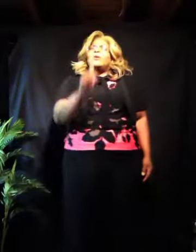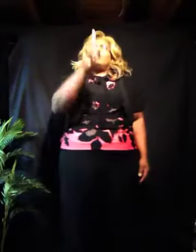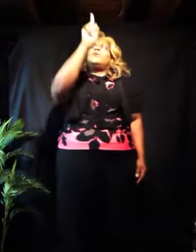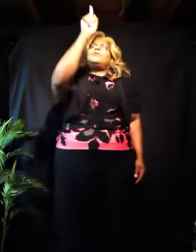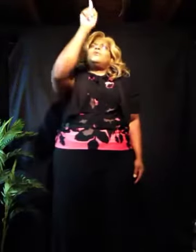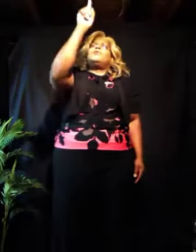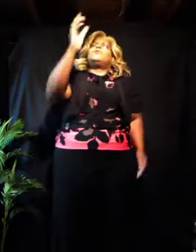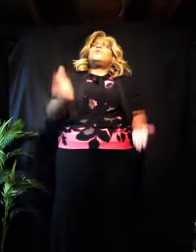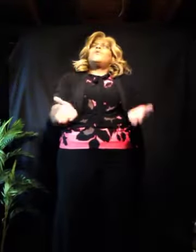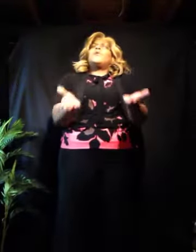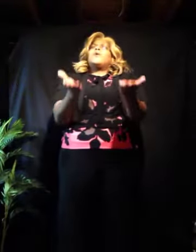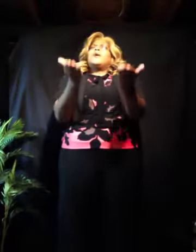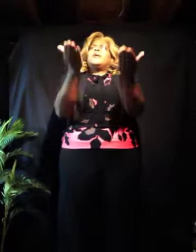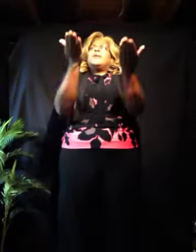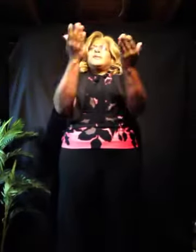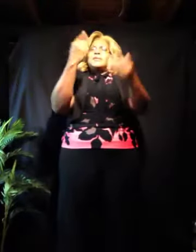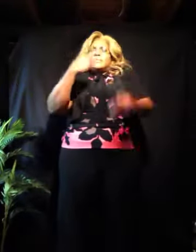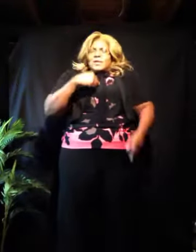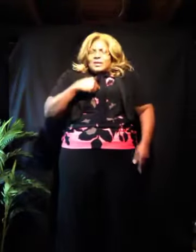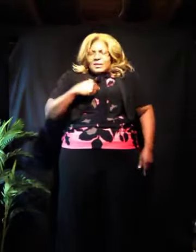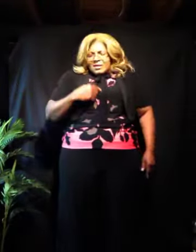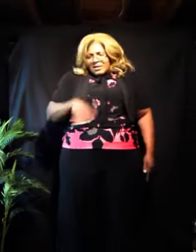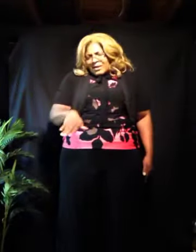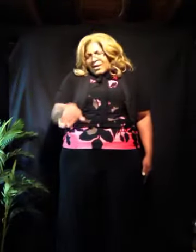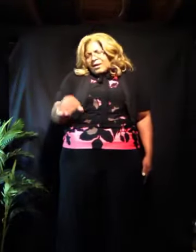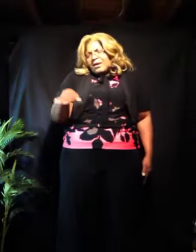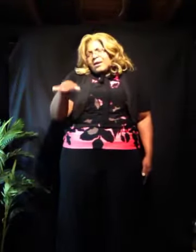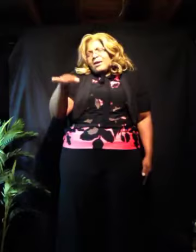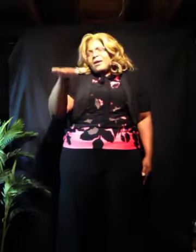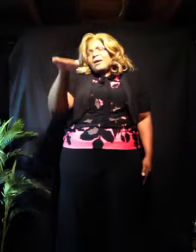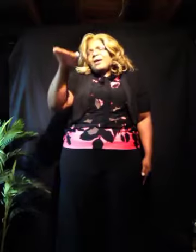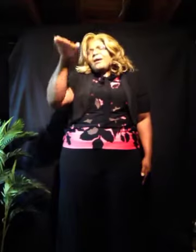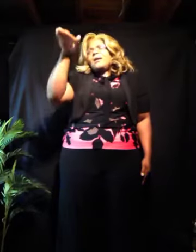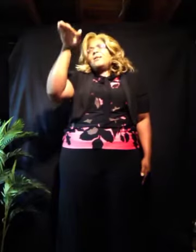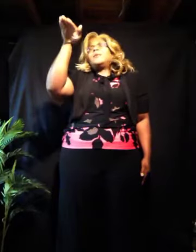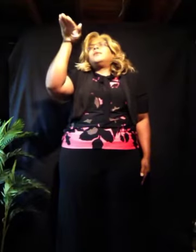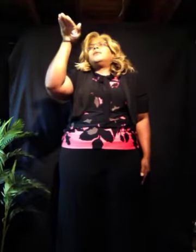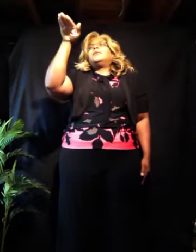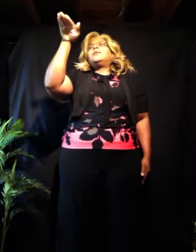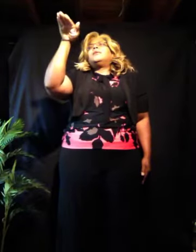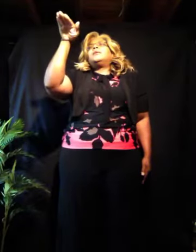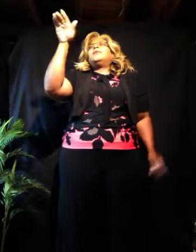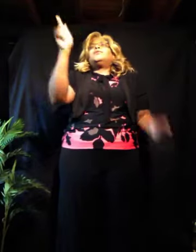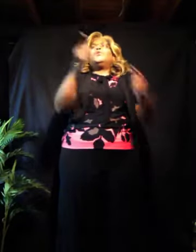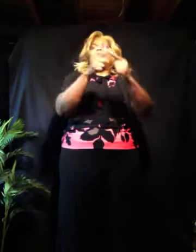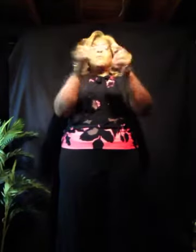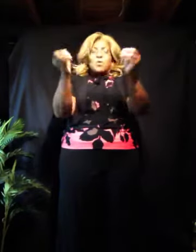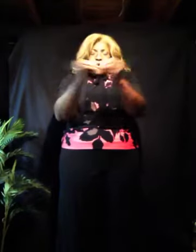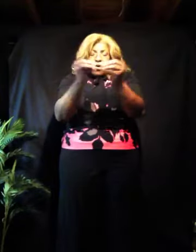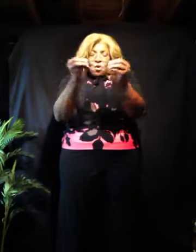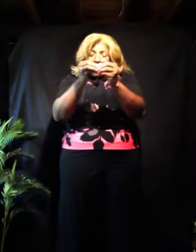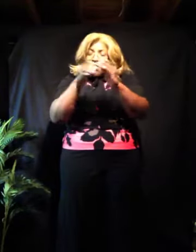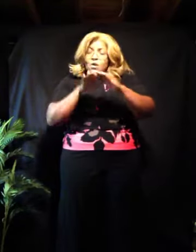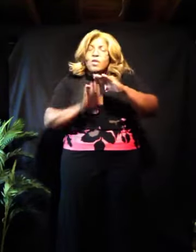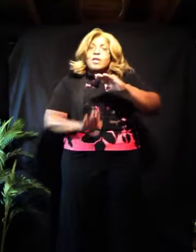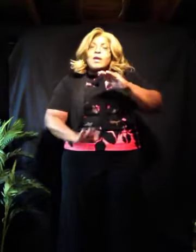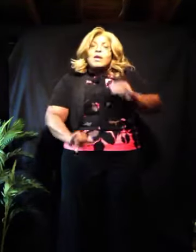You've raised me up to more than